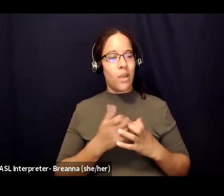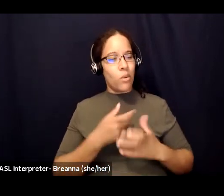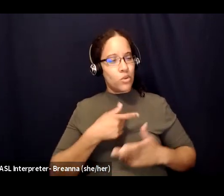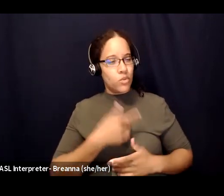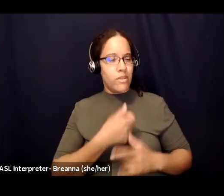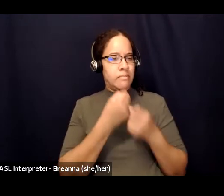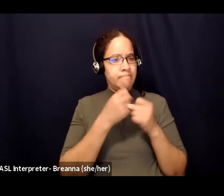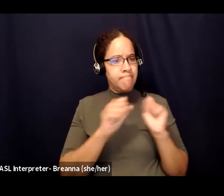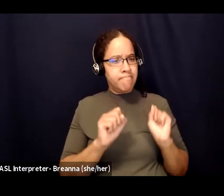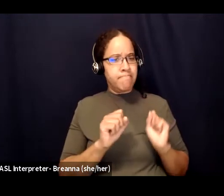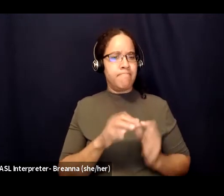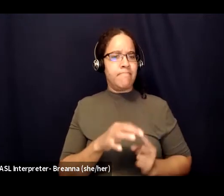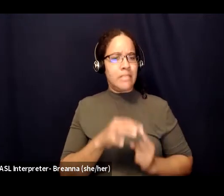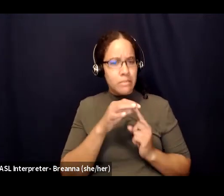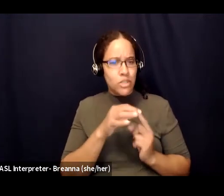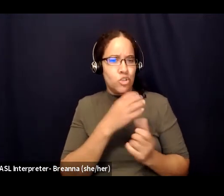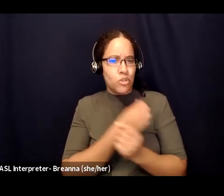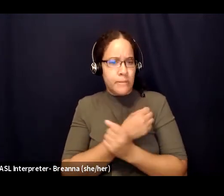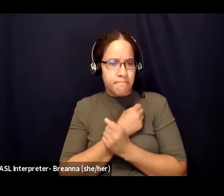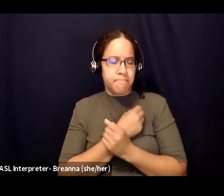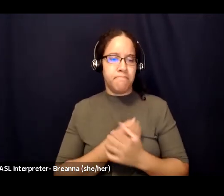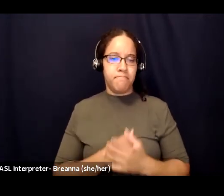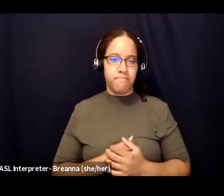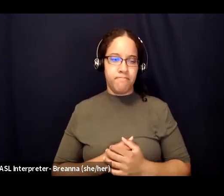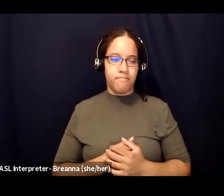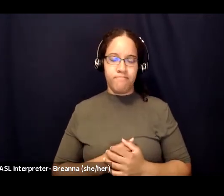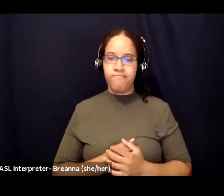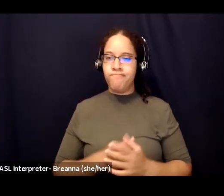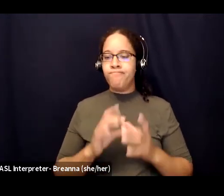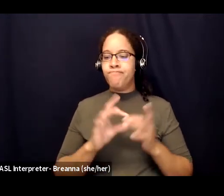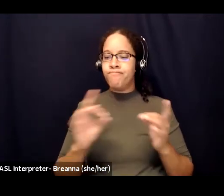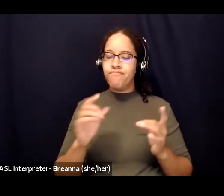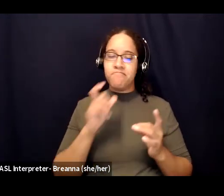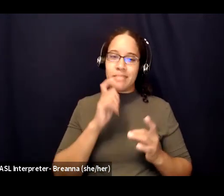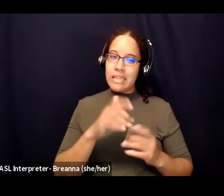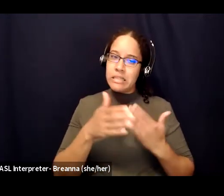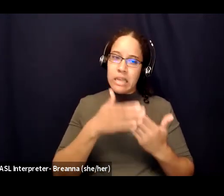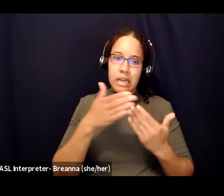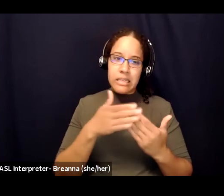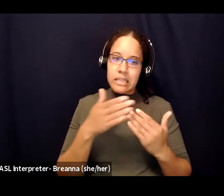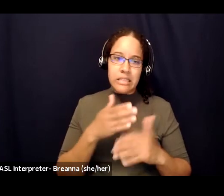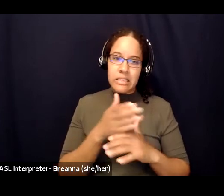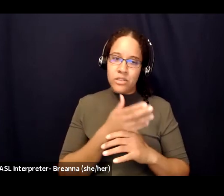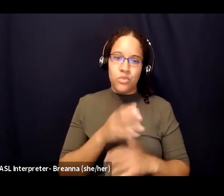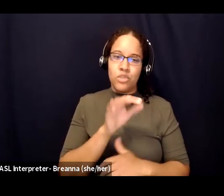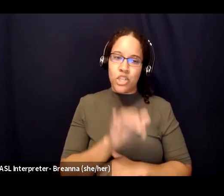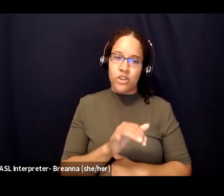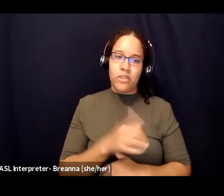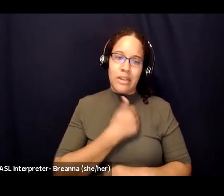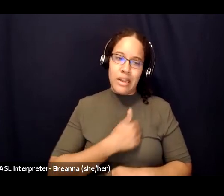maybe saying it's not easy to share information like that i'm sorry this happened you were more than these experiences i love you um i think sometimes